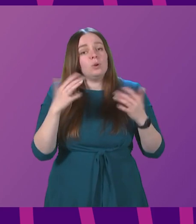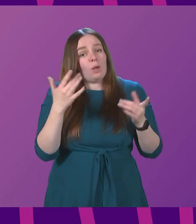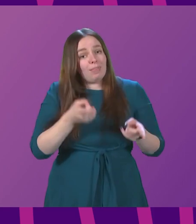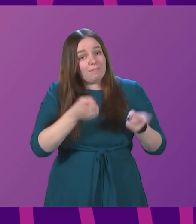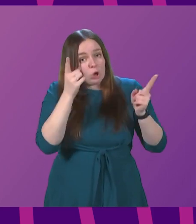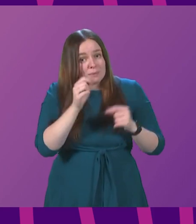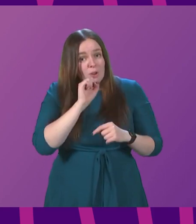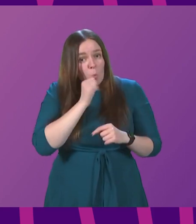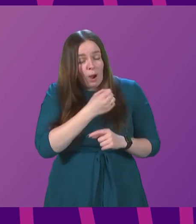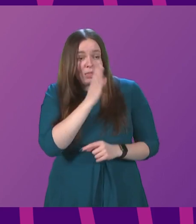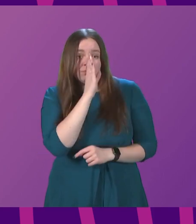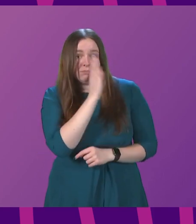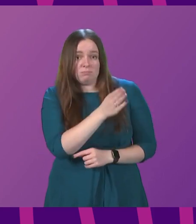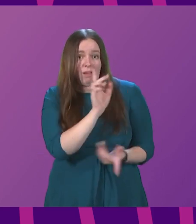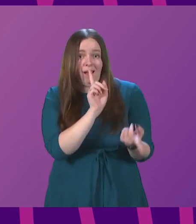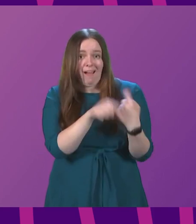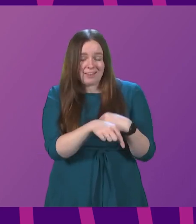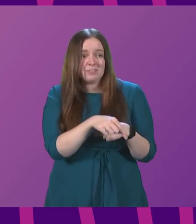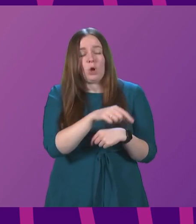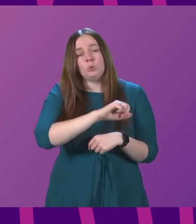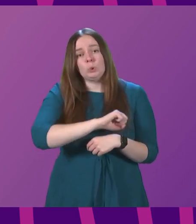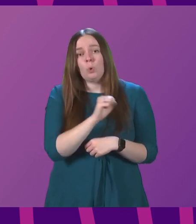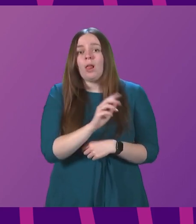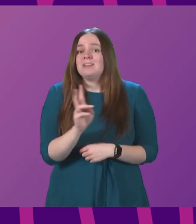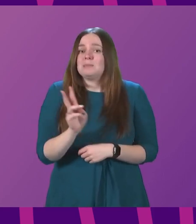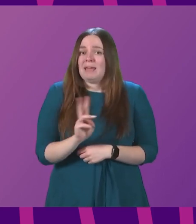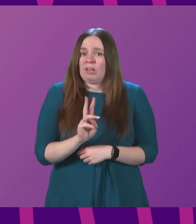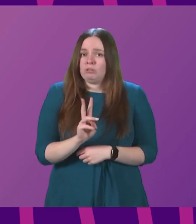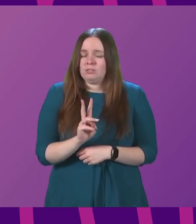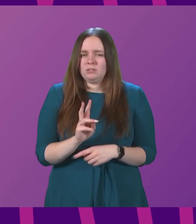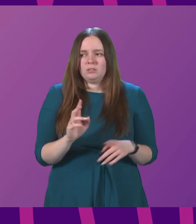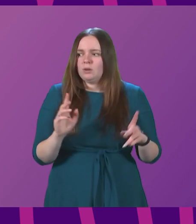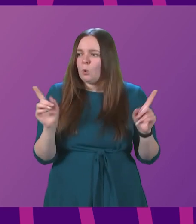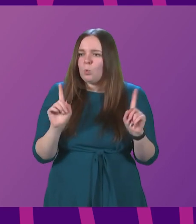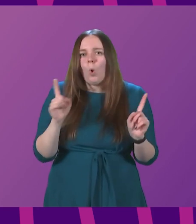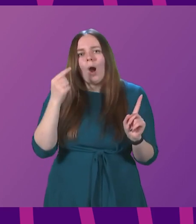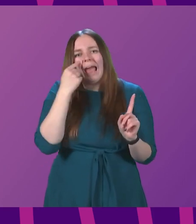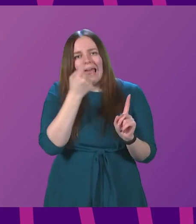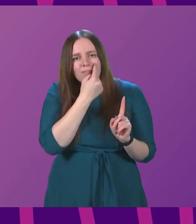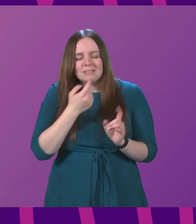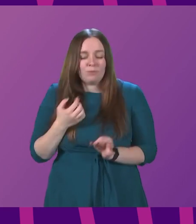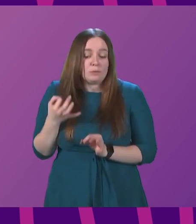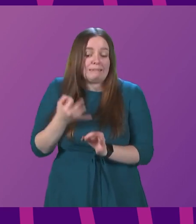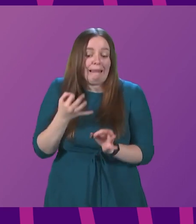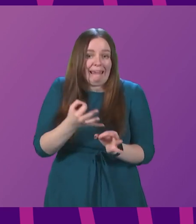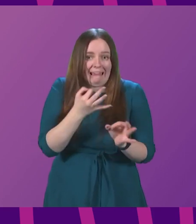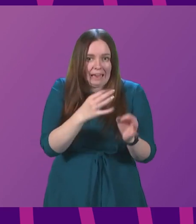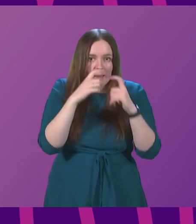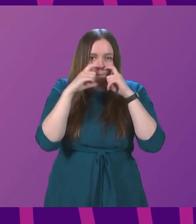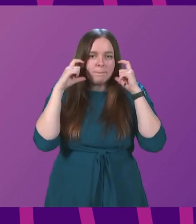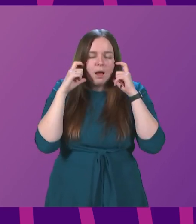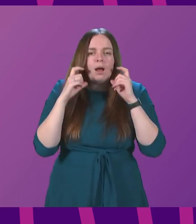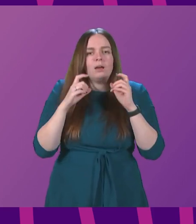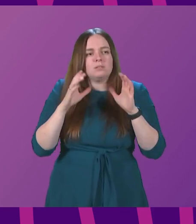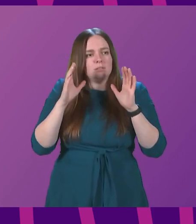Minister give a straight answer to Scotland's parents? What is the evidence for delaying the end of the requirement